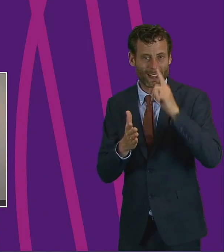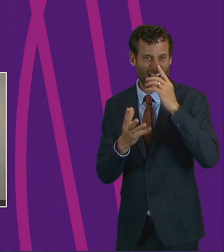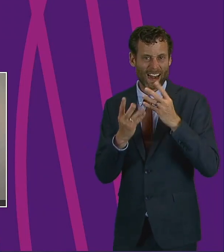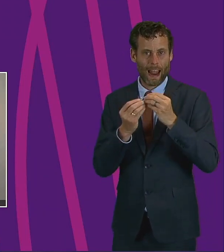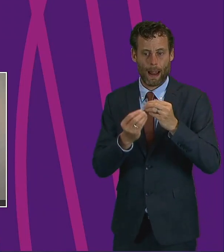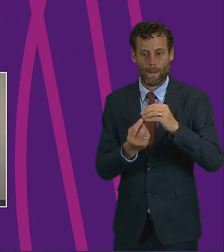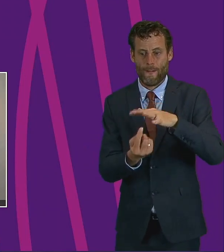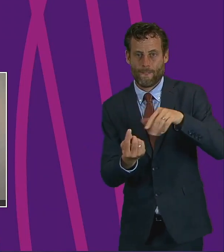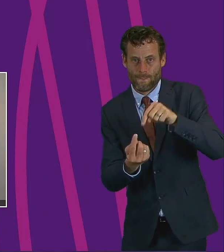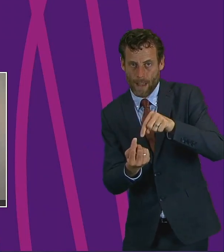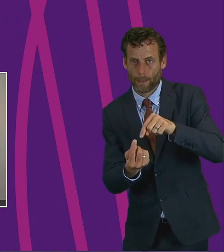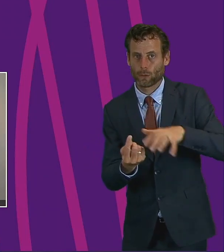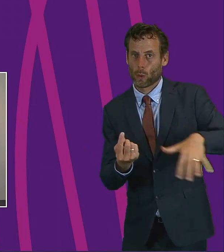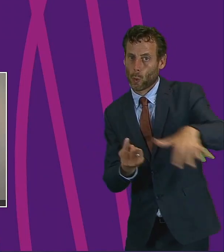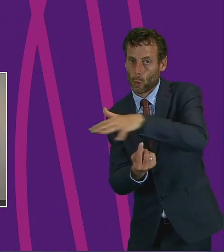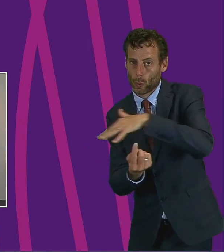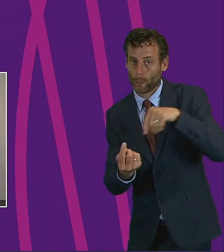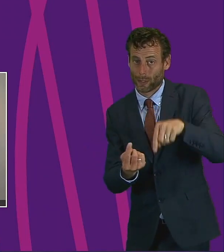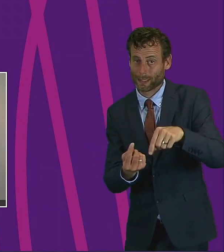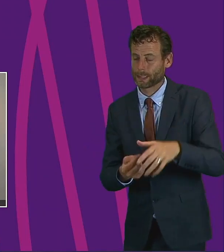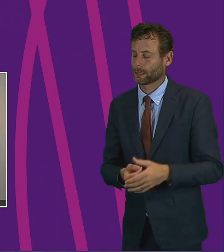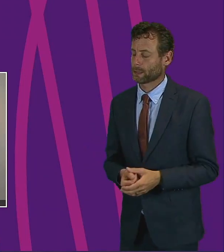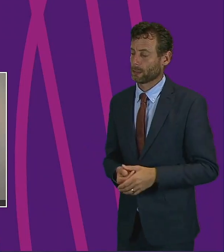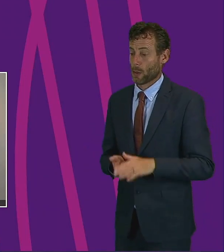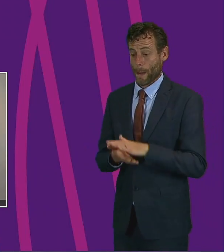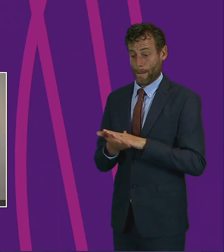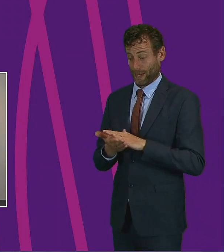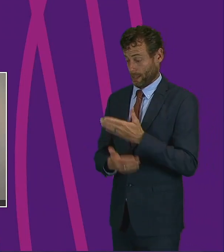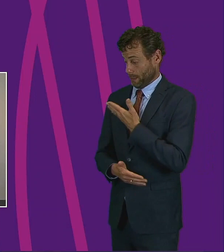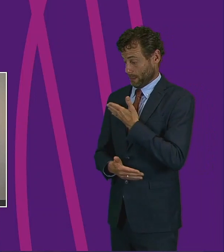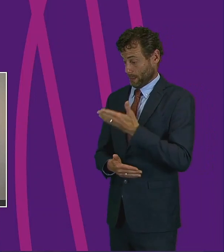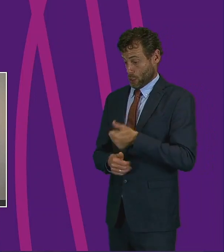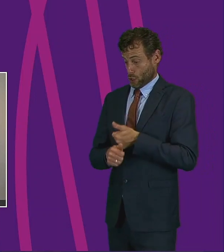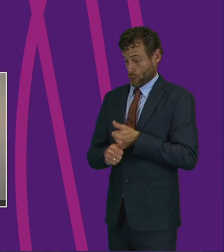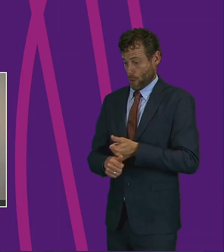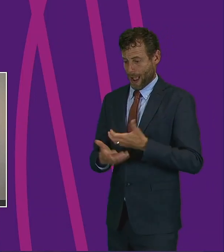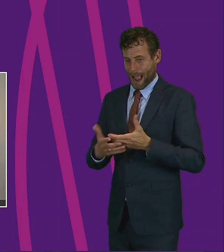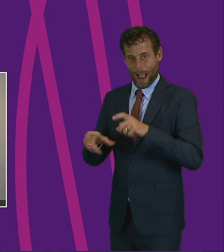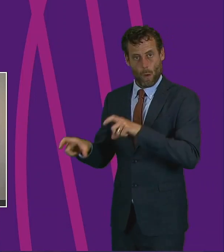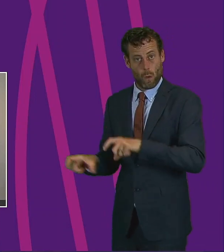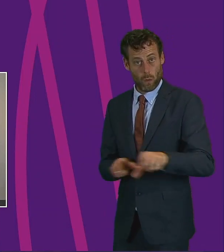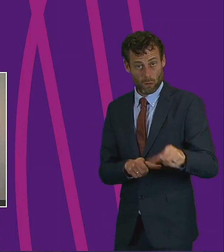spent the past three months helping the government? Surely that is not too much to ask.